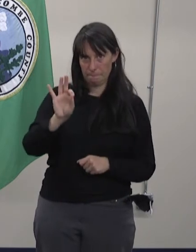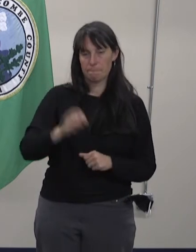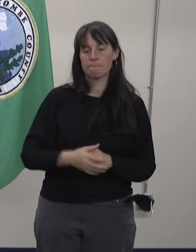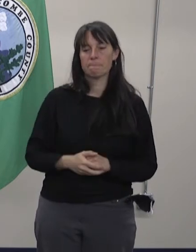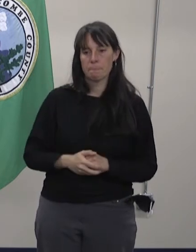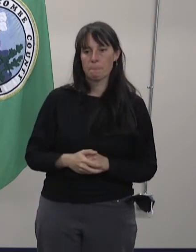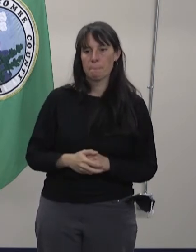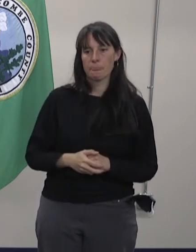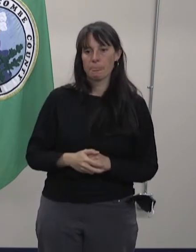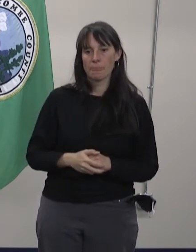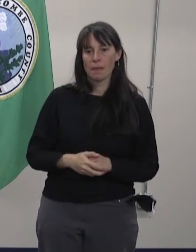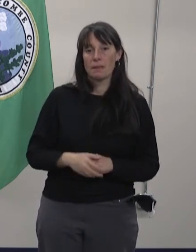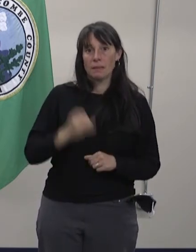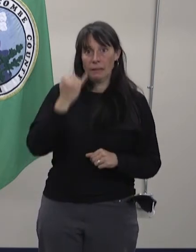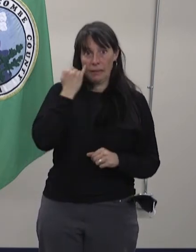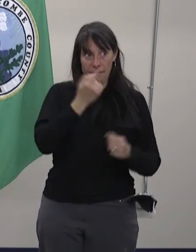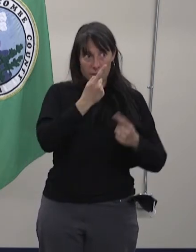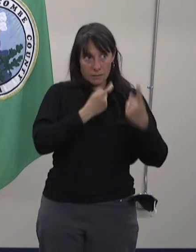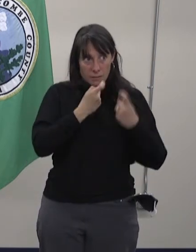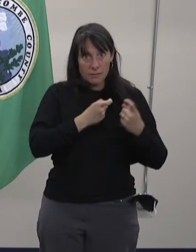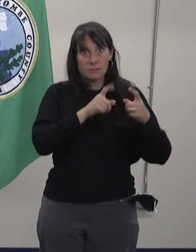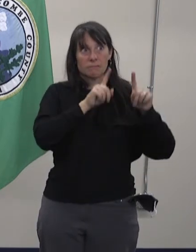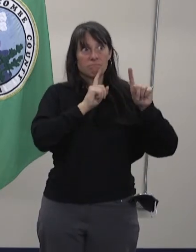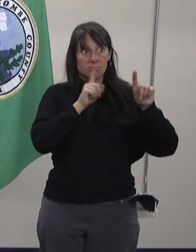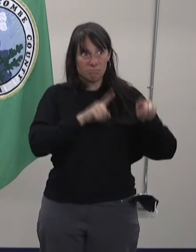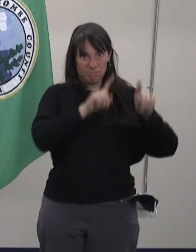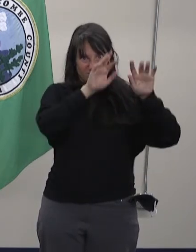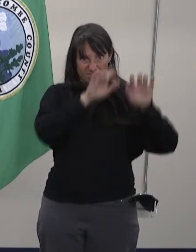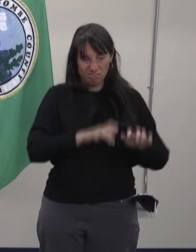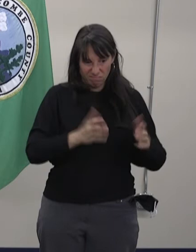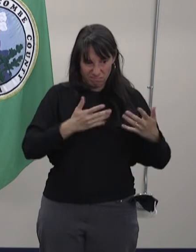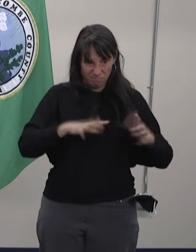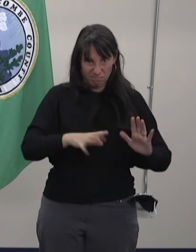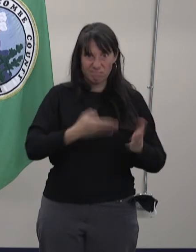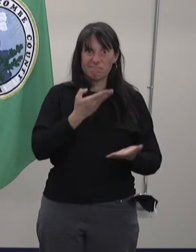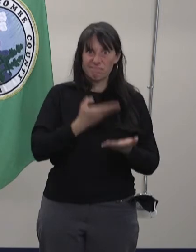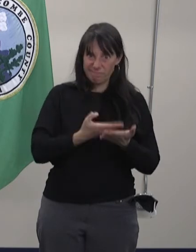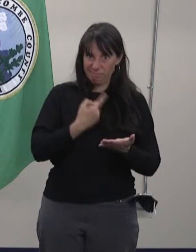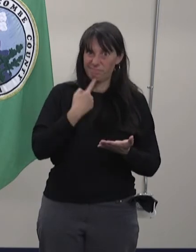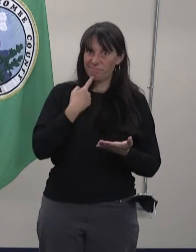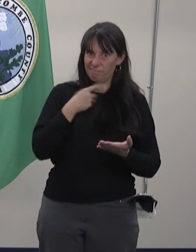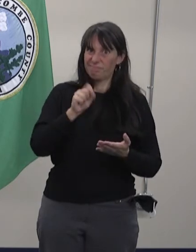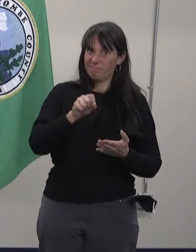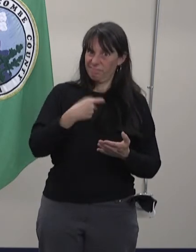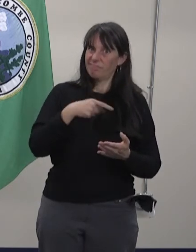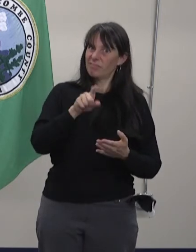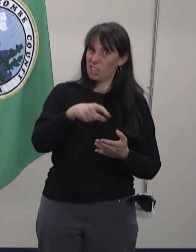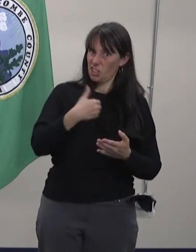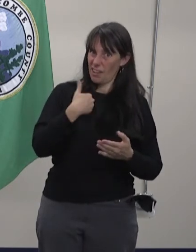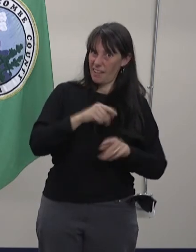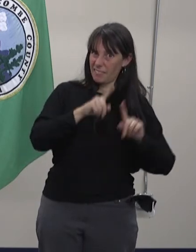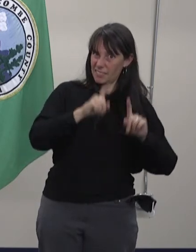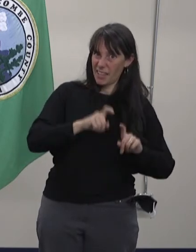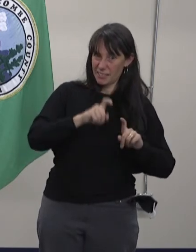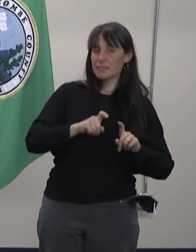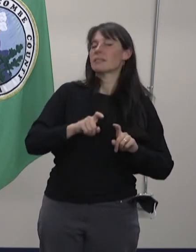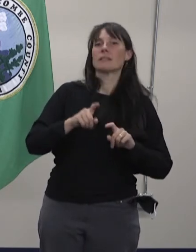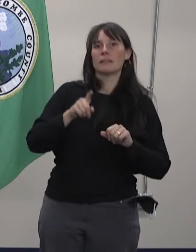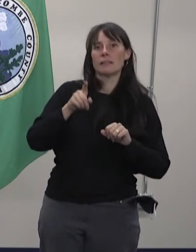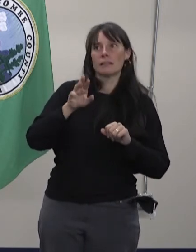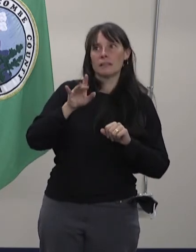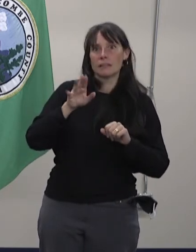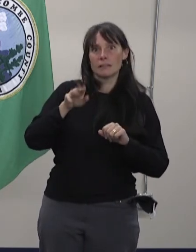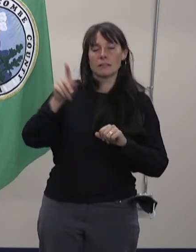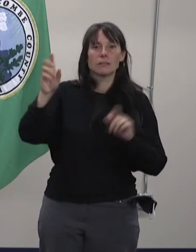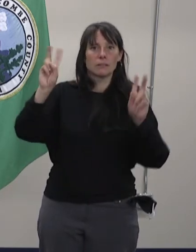If you meet criteria, you will then complete the registration and afterwards receive a call from the ready team with your appointment